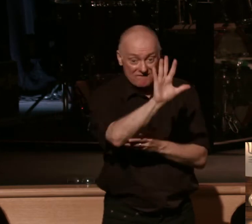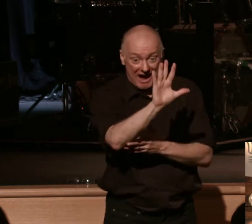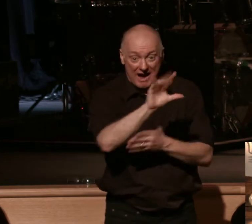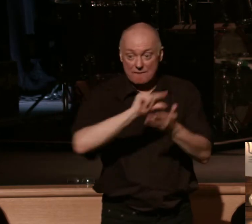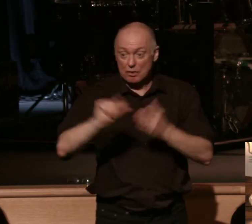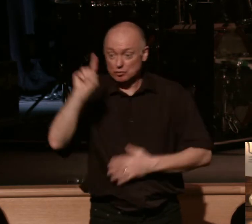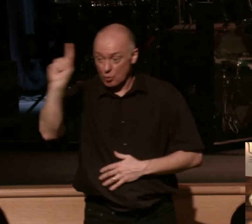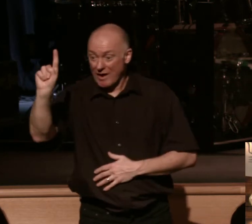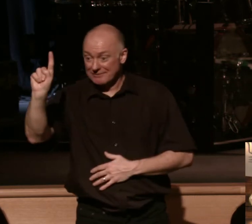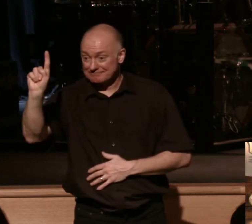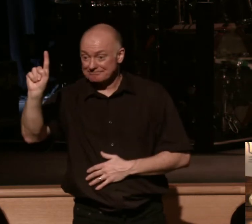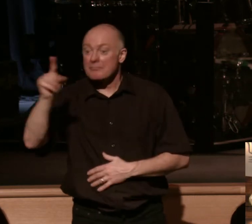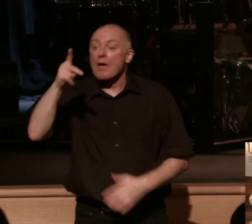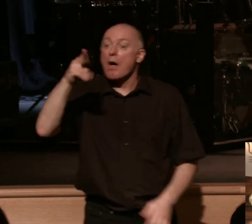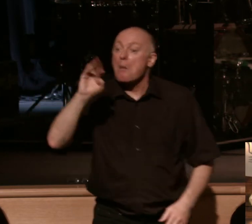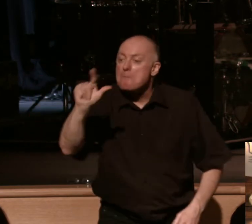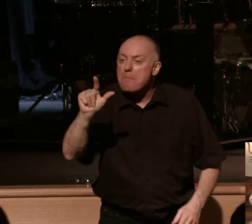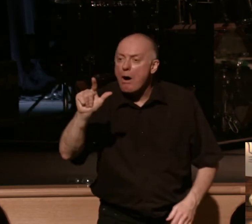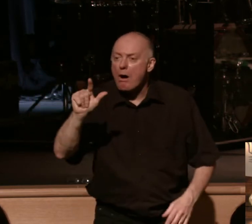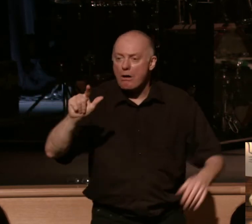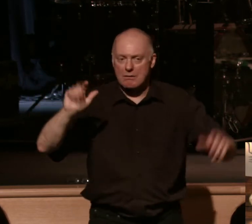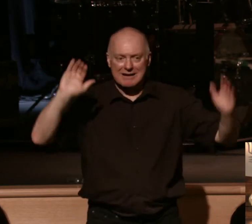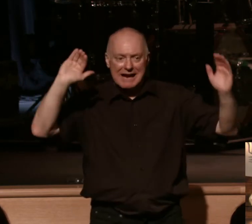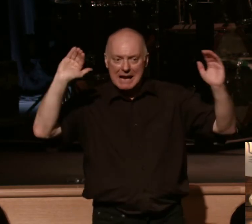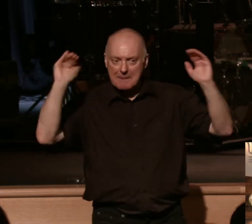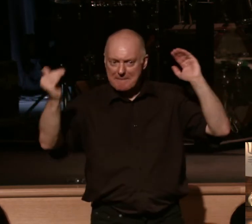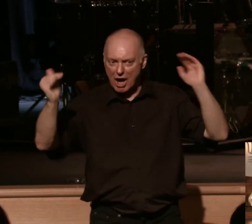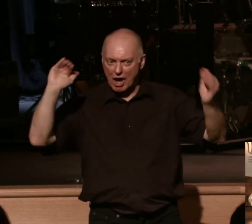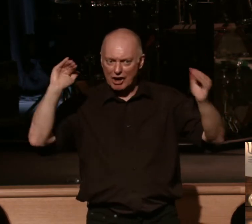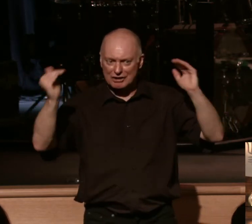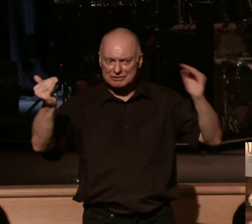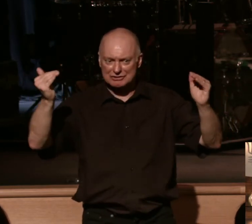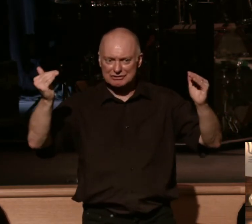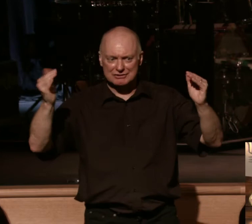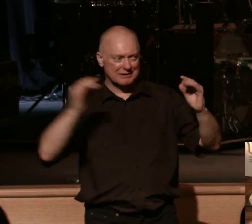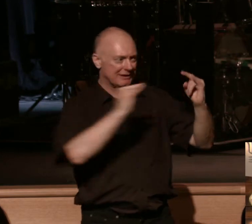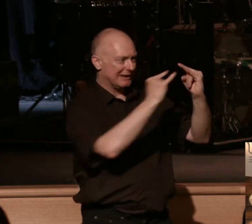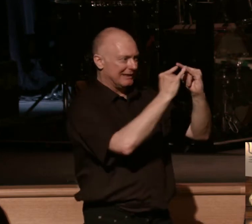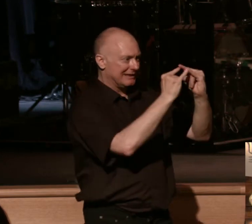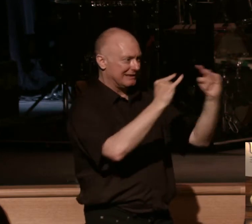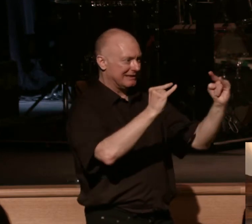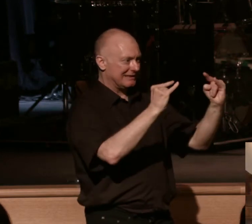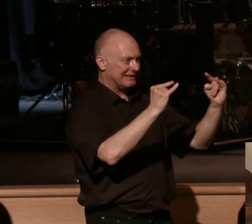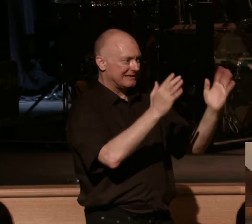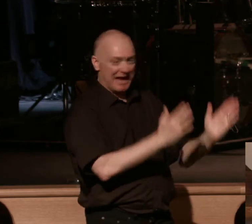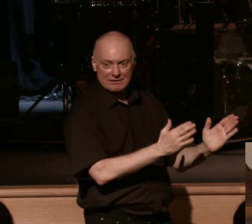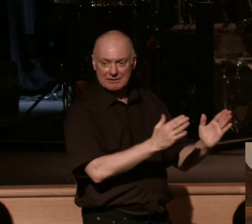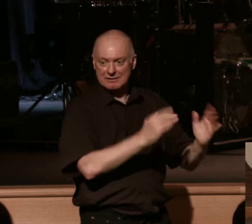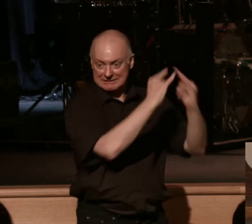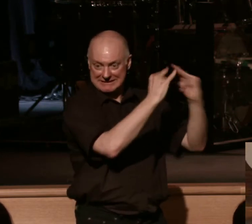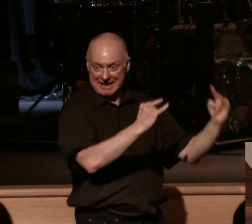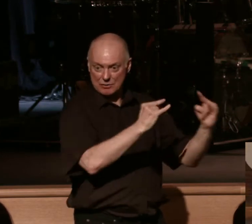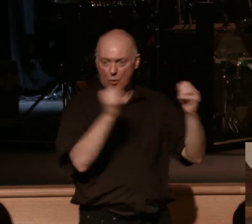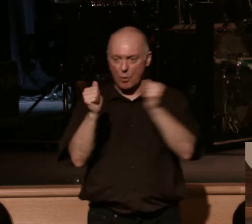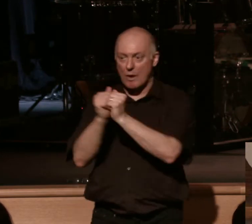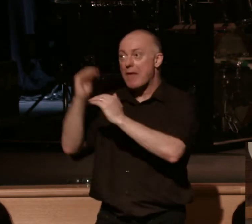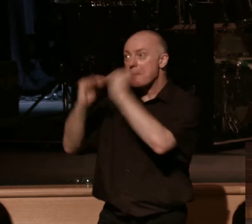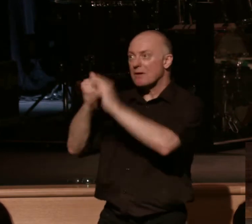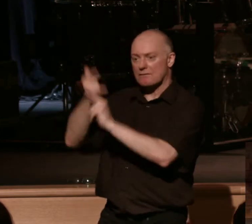verse 1, Paul contrasts, notice, a tent with a building from God. By the way, when you're reading